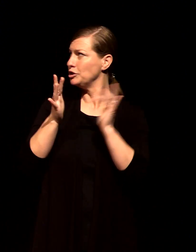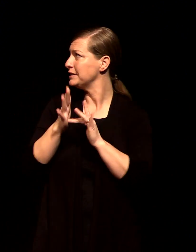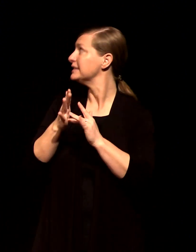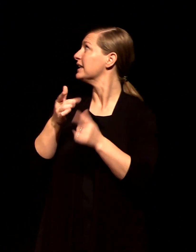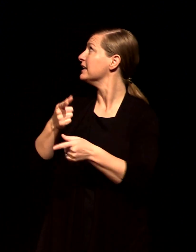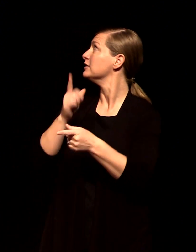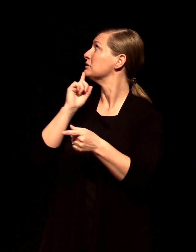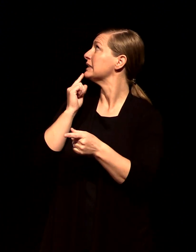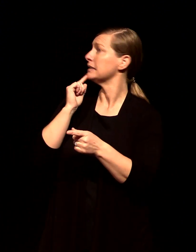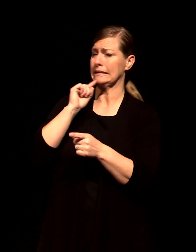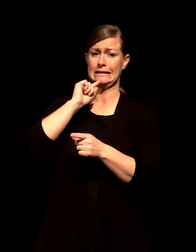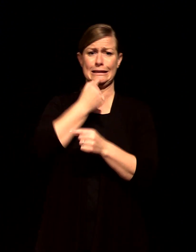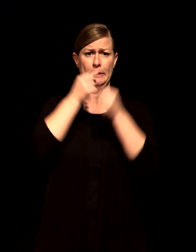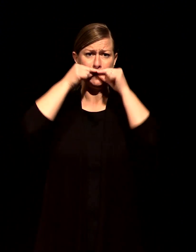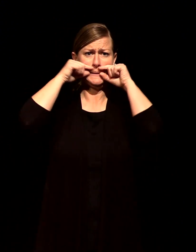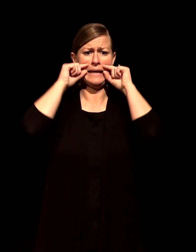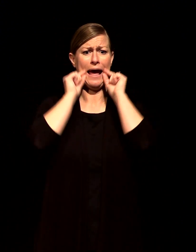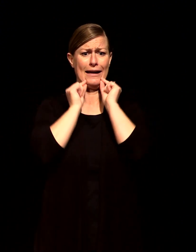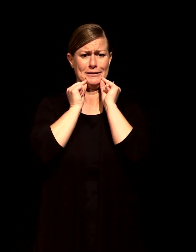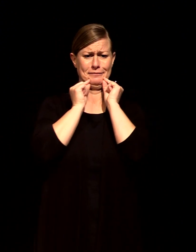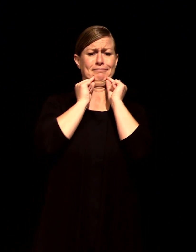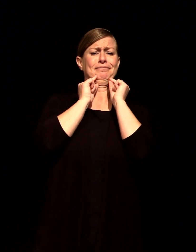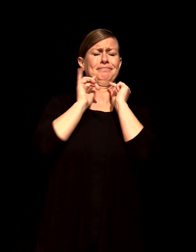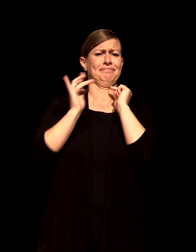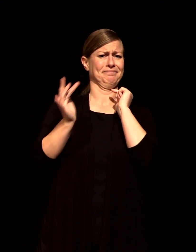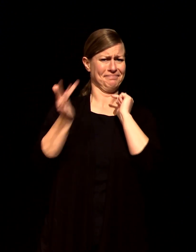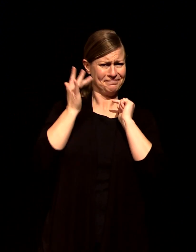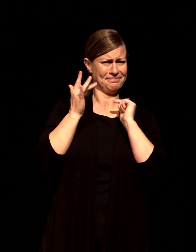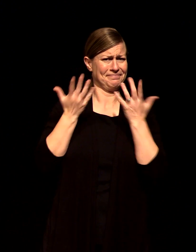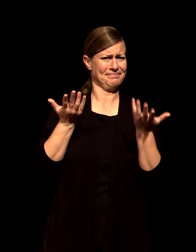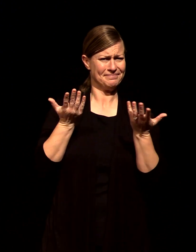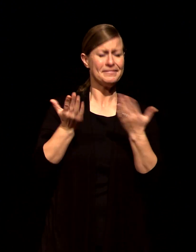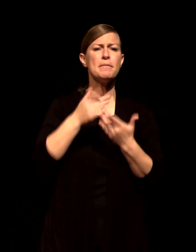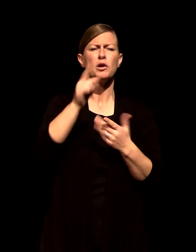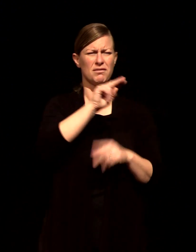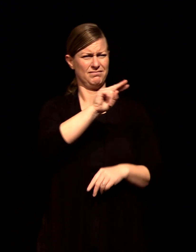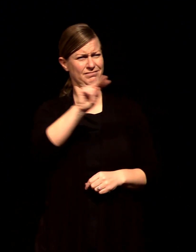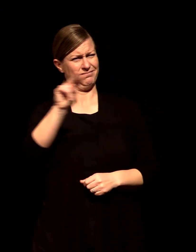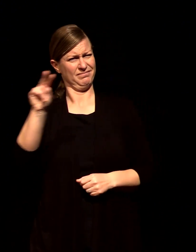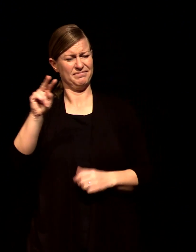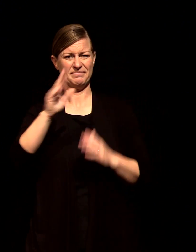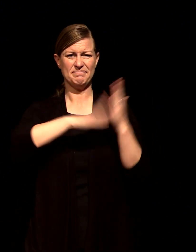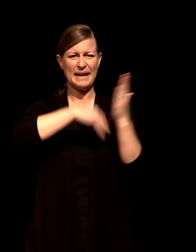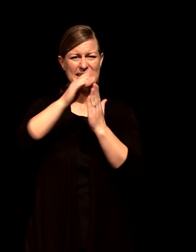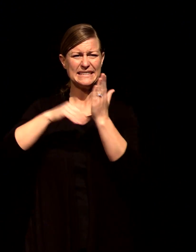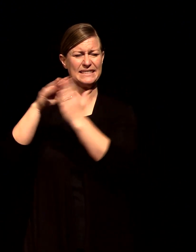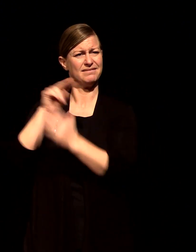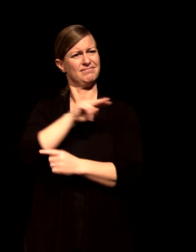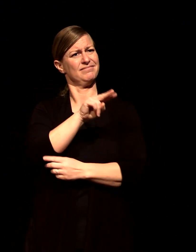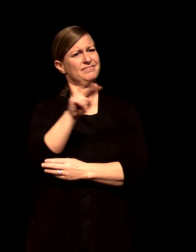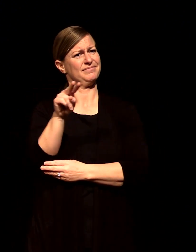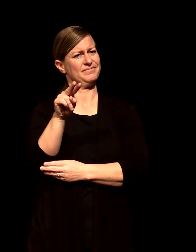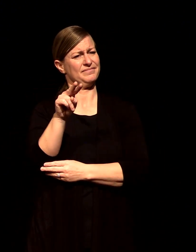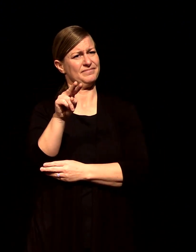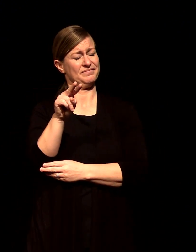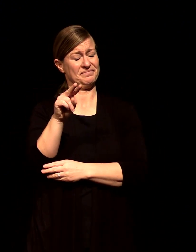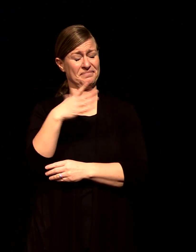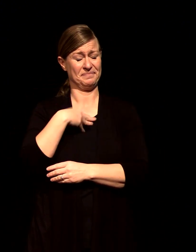you probably notice in these pictures in these paintings that we have a first very western looking Jesus